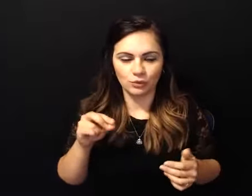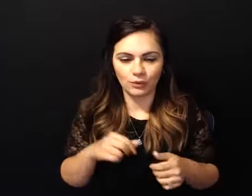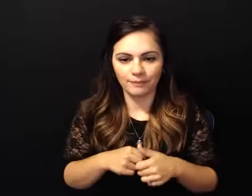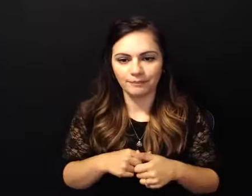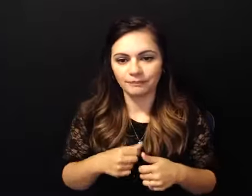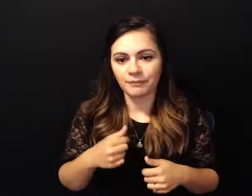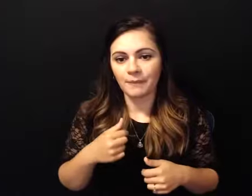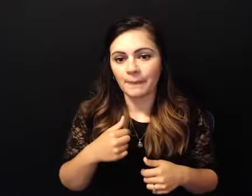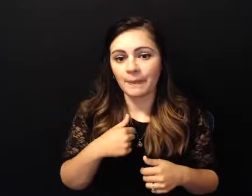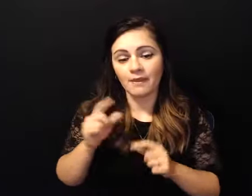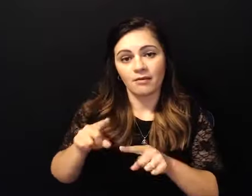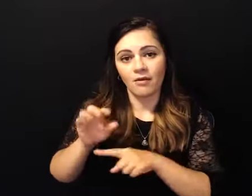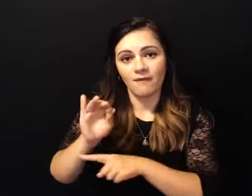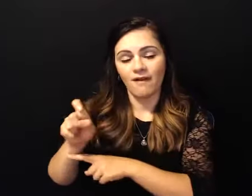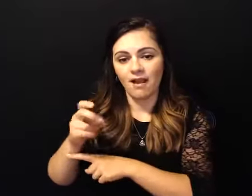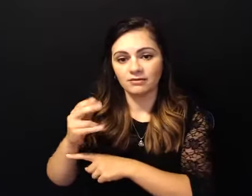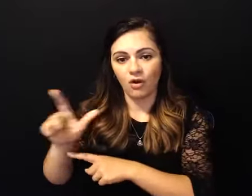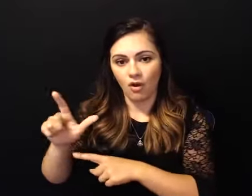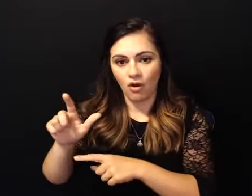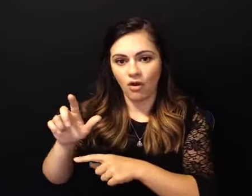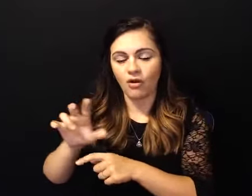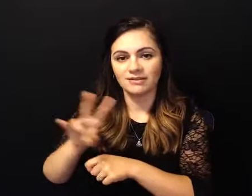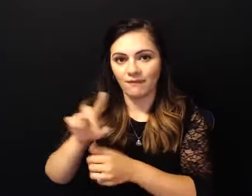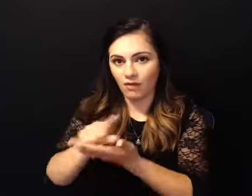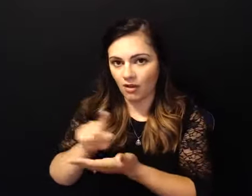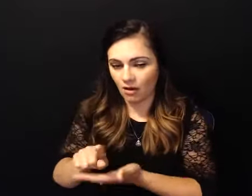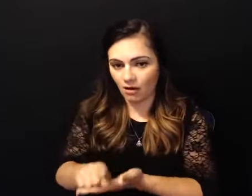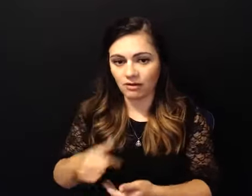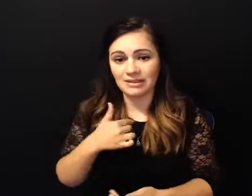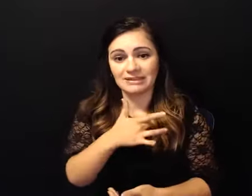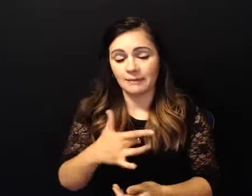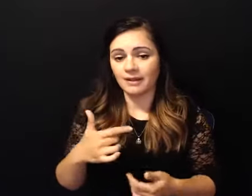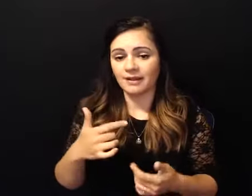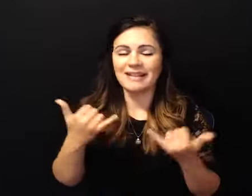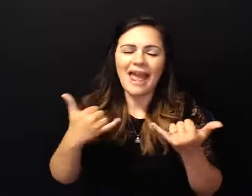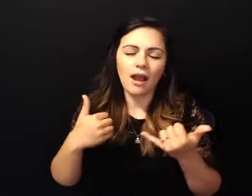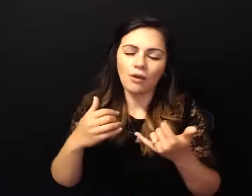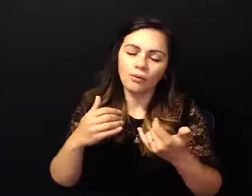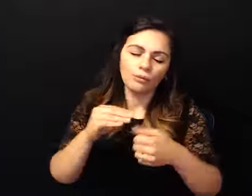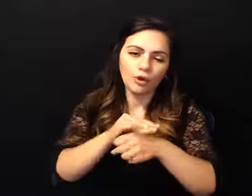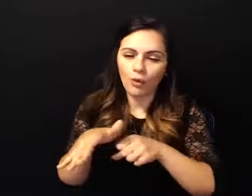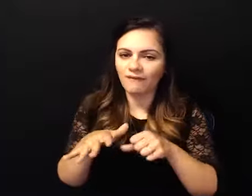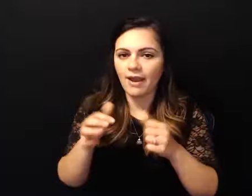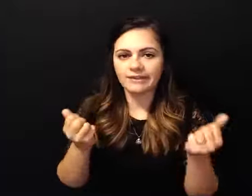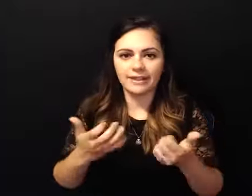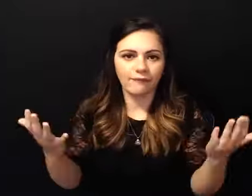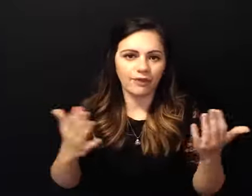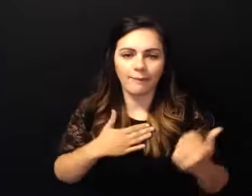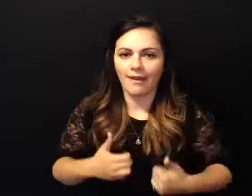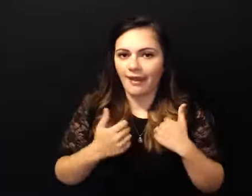i typically have a job in my home group uh with the coronavirus and things happening and different things happening in my life i haven't obviously been able to